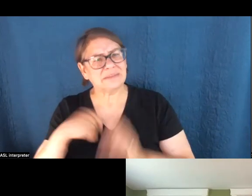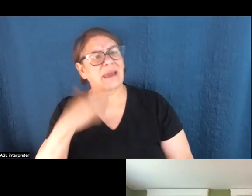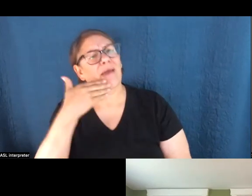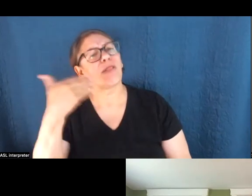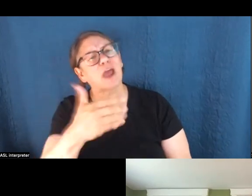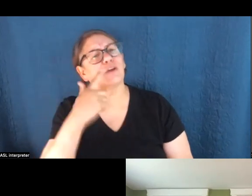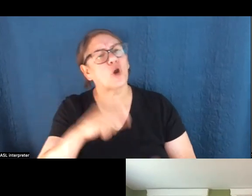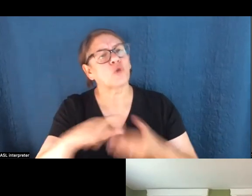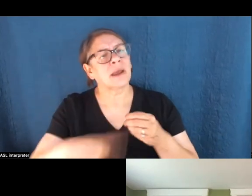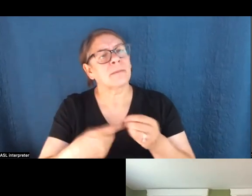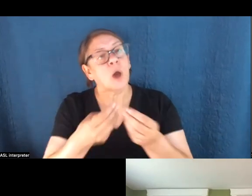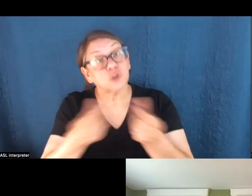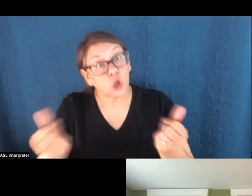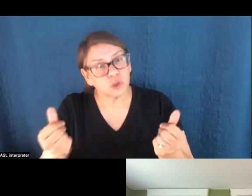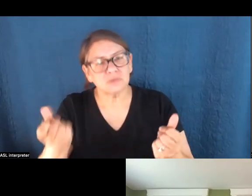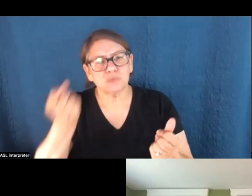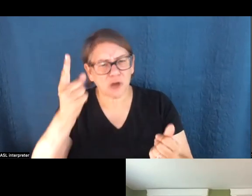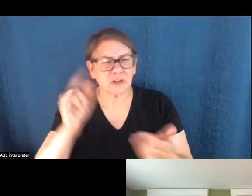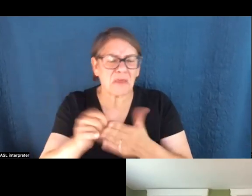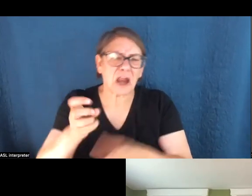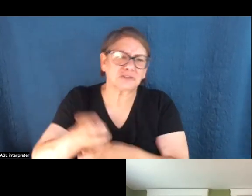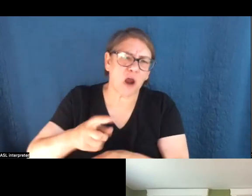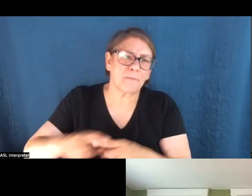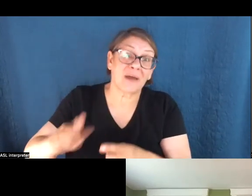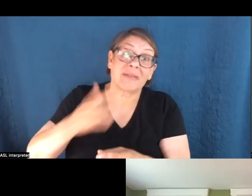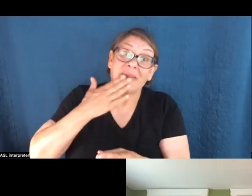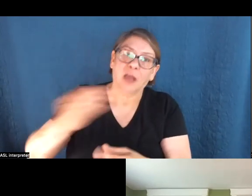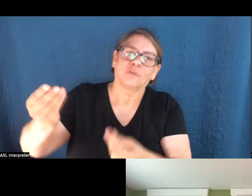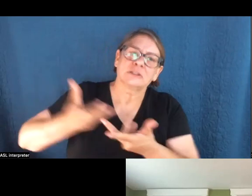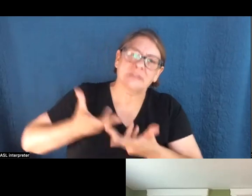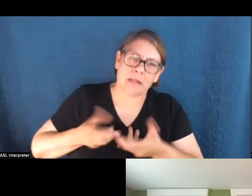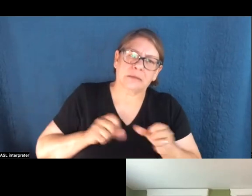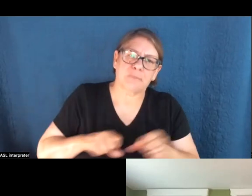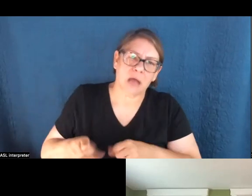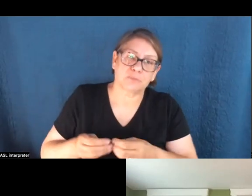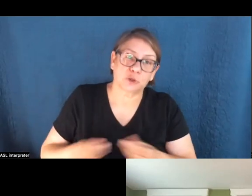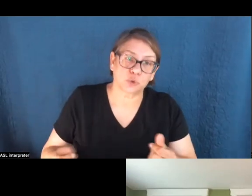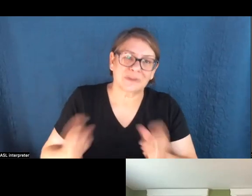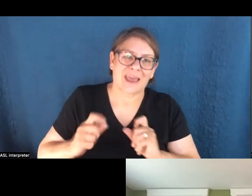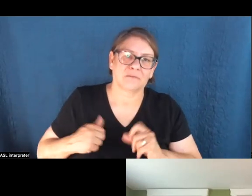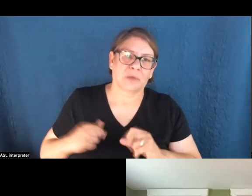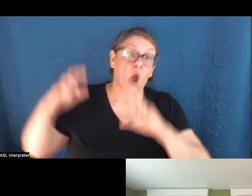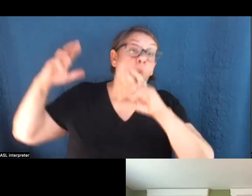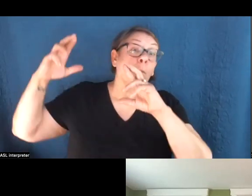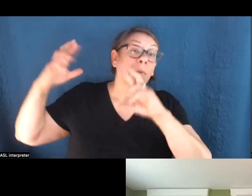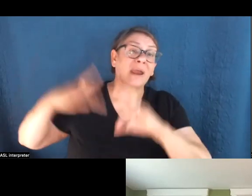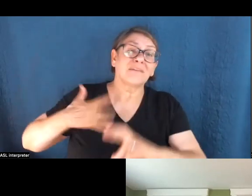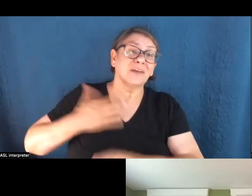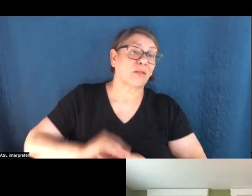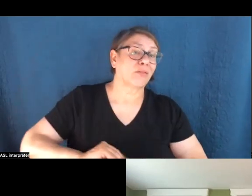writing about solutions. We get that it's hard, but like, at least there are possible solutions out there. This, this gave me hope and made me feel less gloomy. So it,